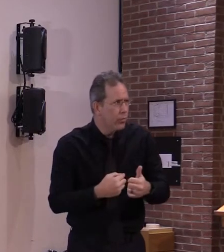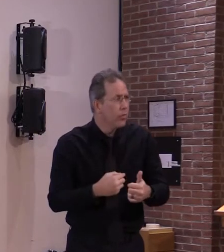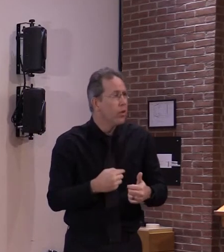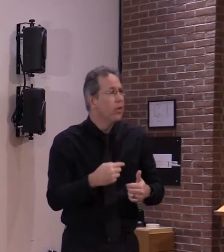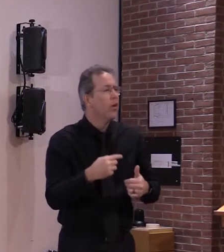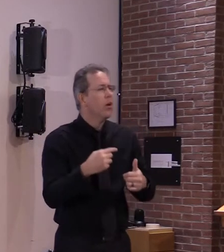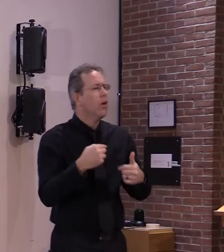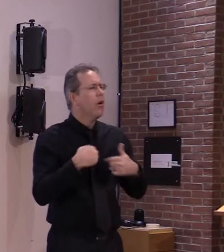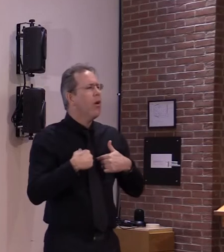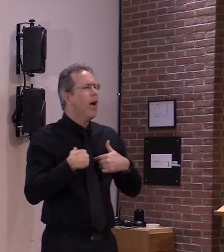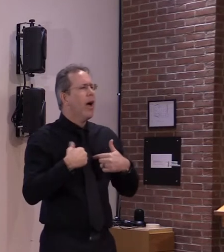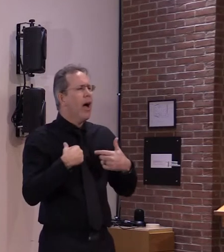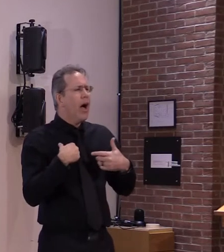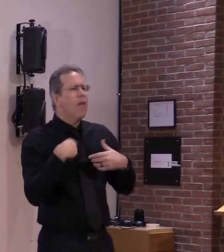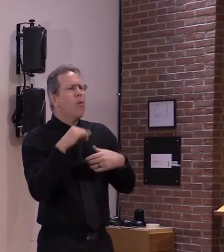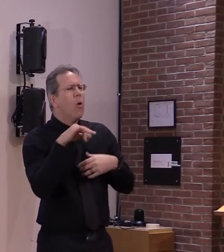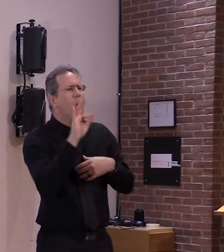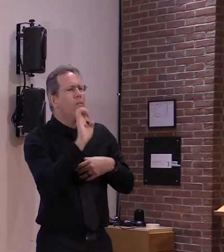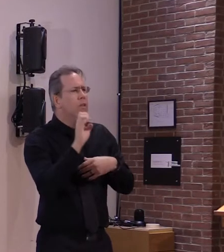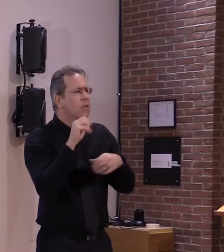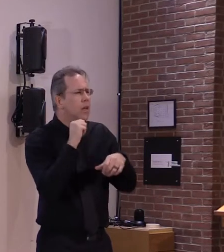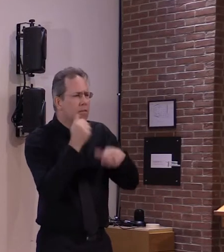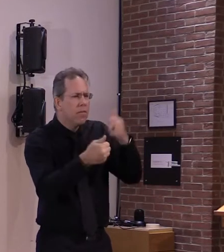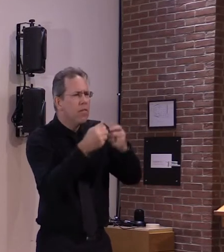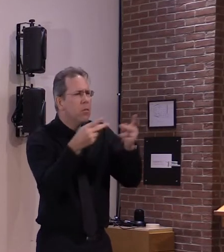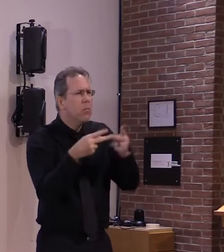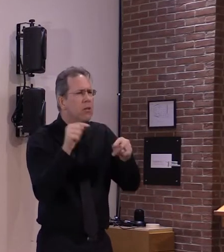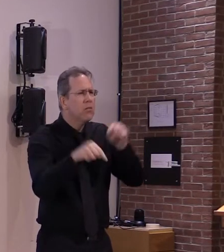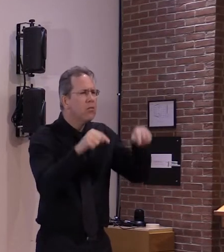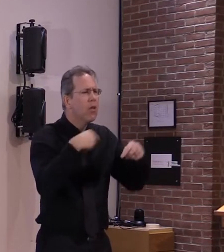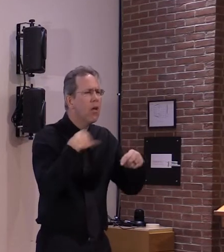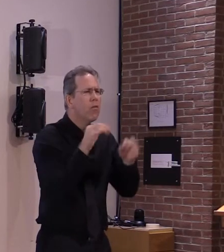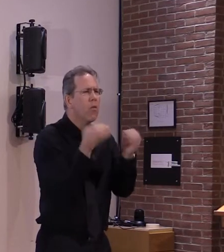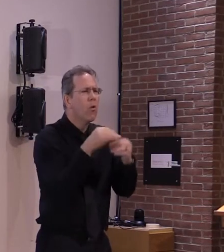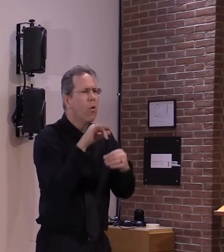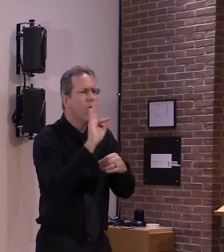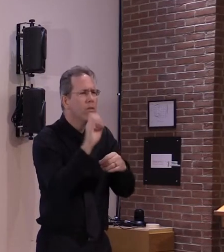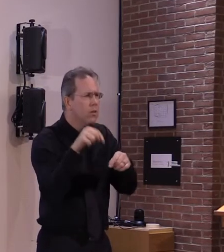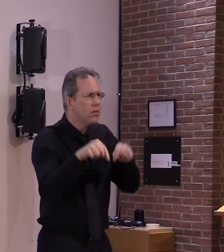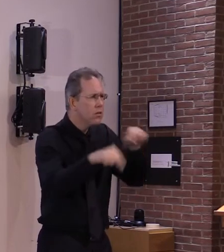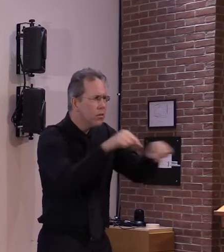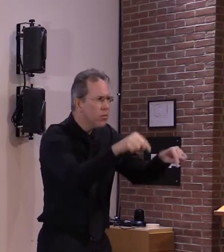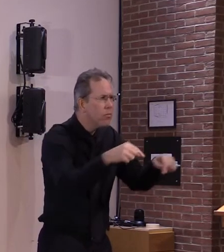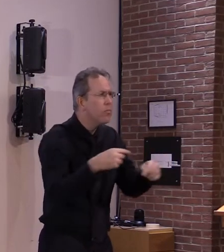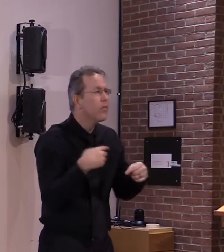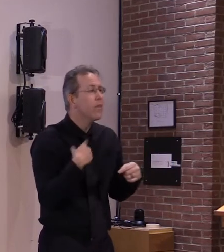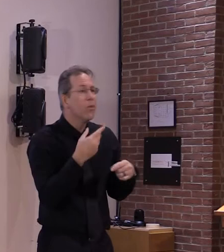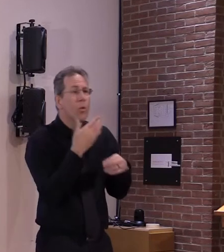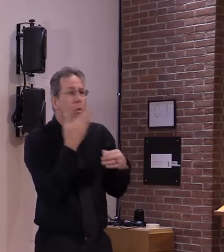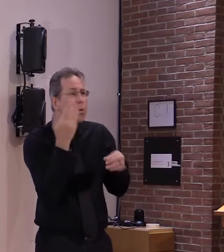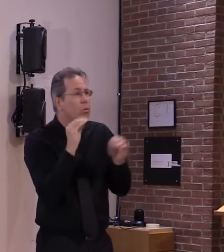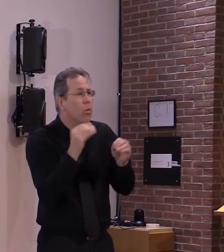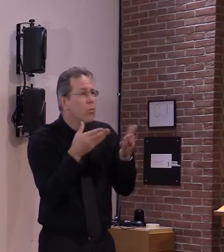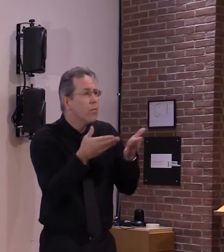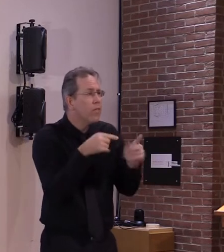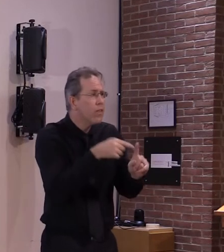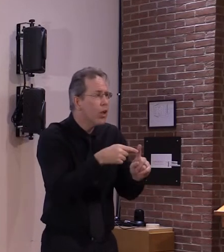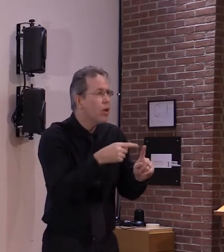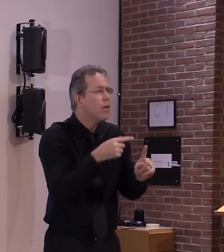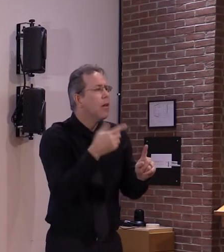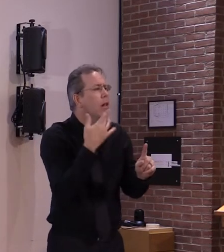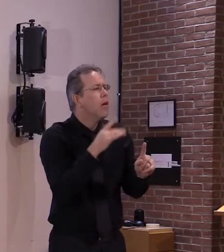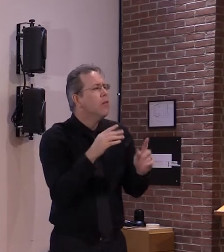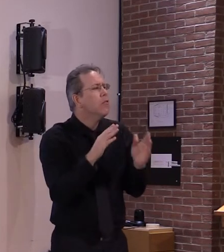lacks health insurance of which fortunately we now only have a few percent of vermonters but that could still be a lot of people